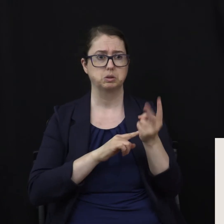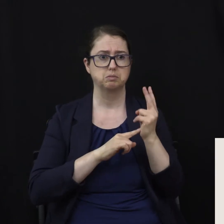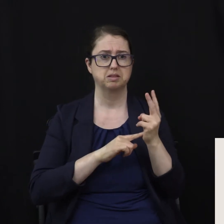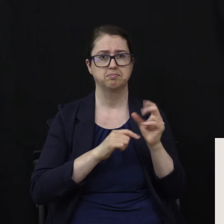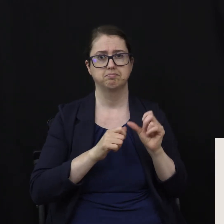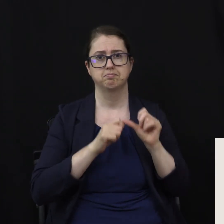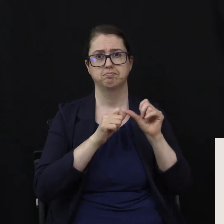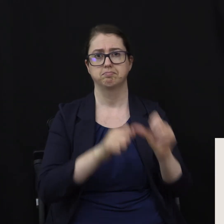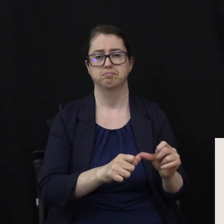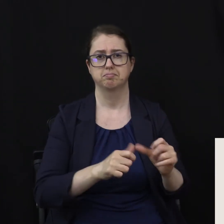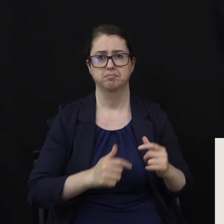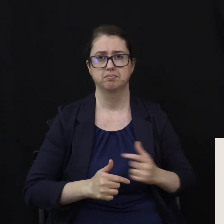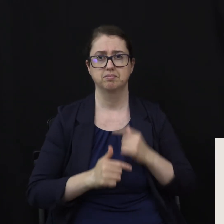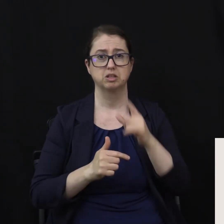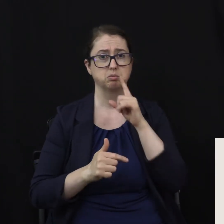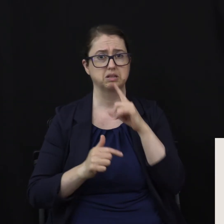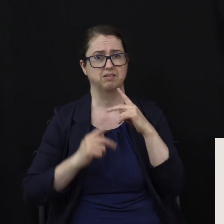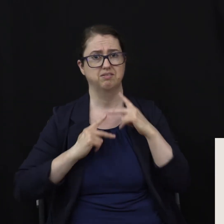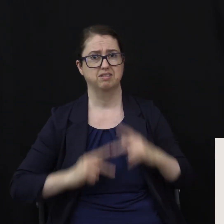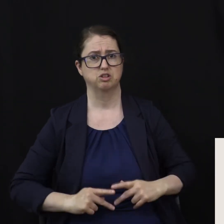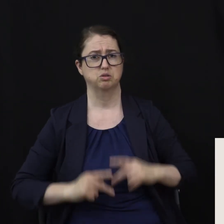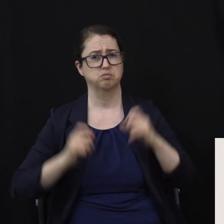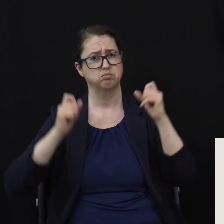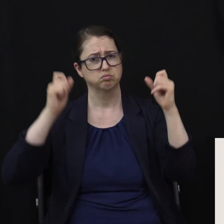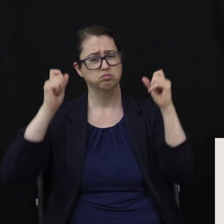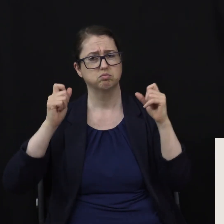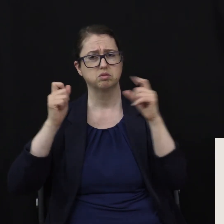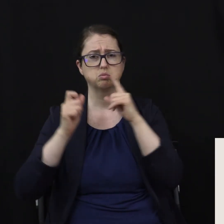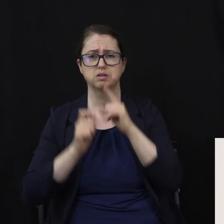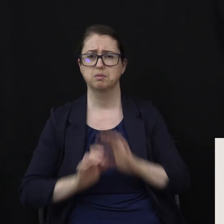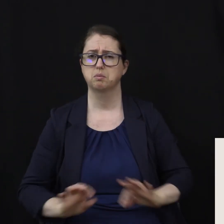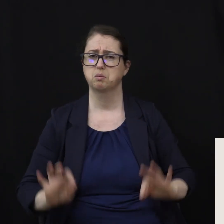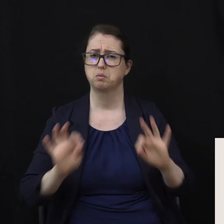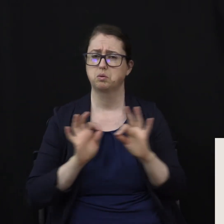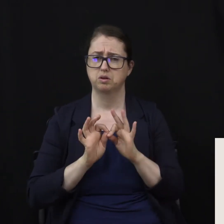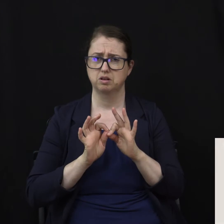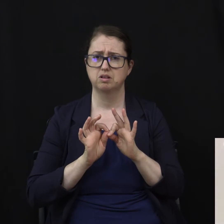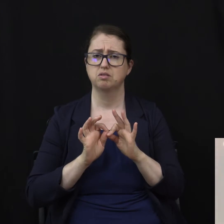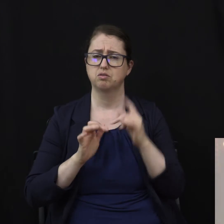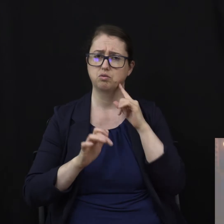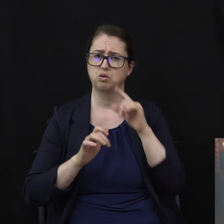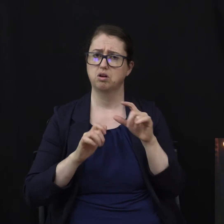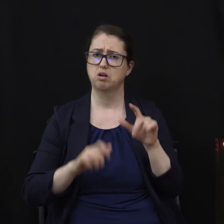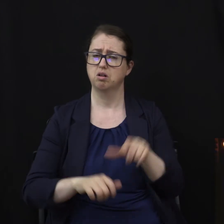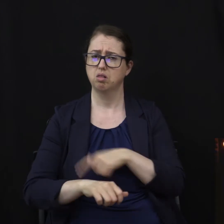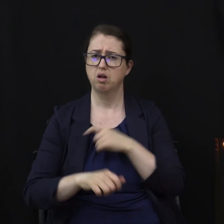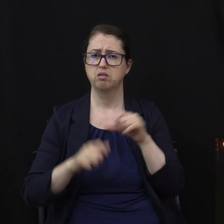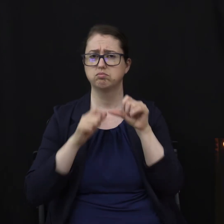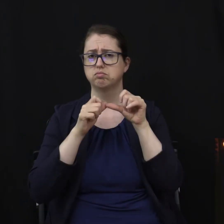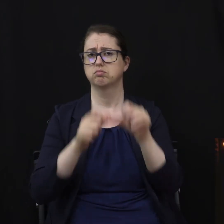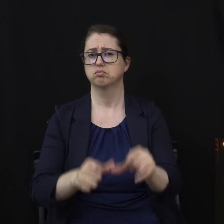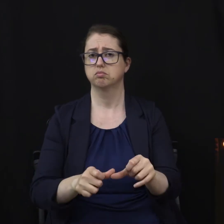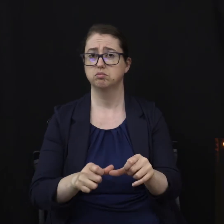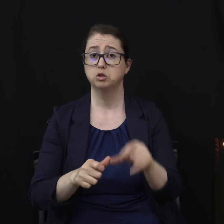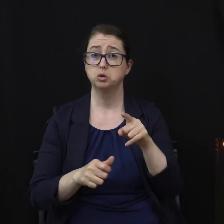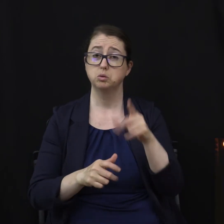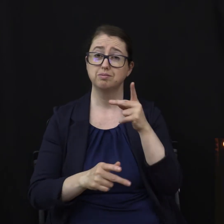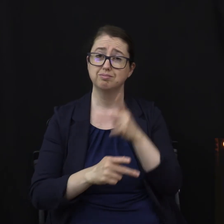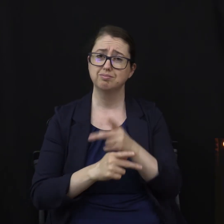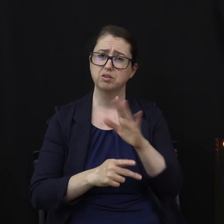Physical fitness is one of the most significant predictors for longevity. By taking care of your body now, it will